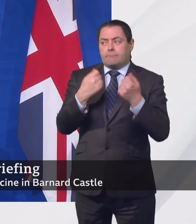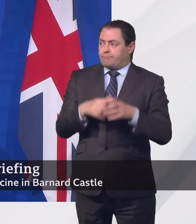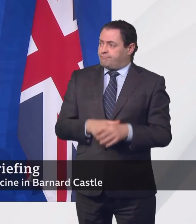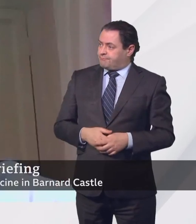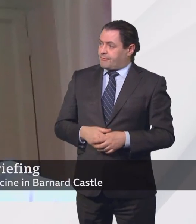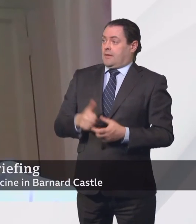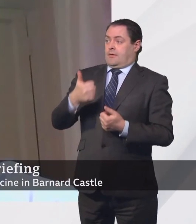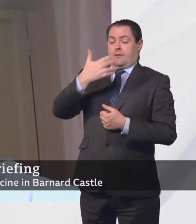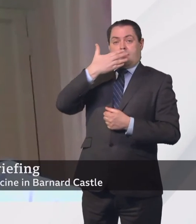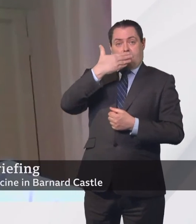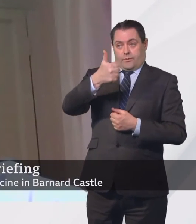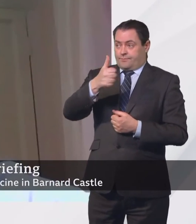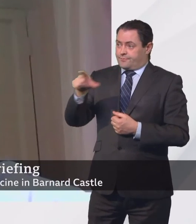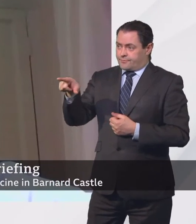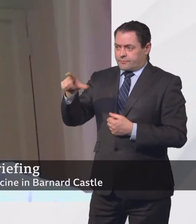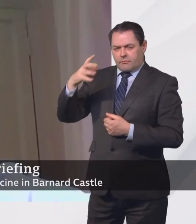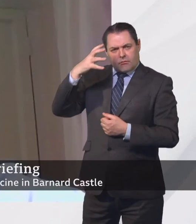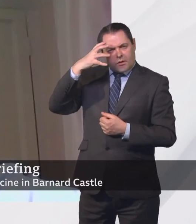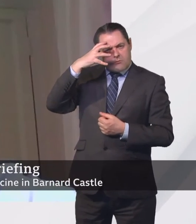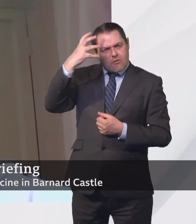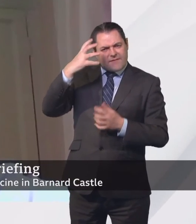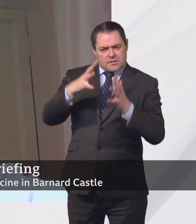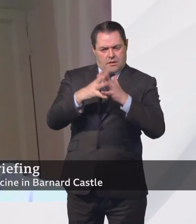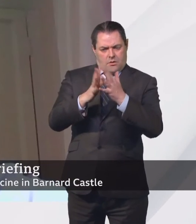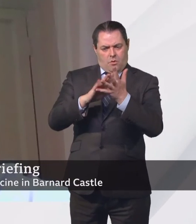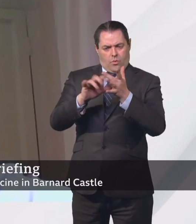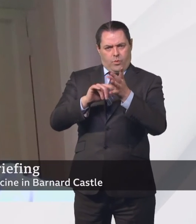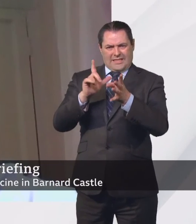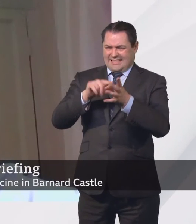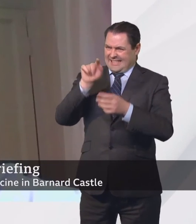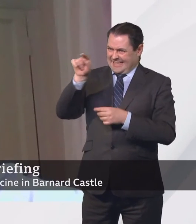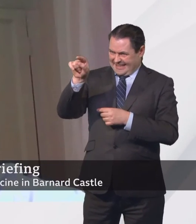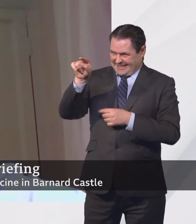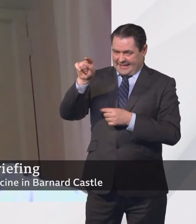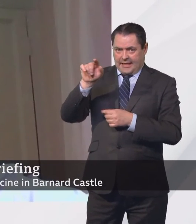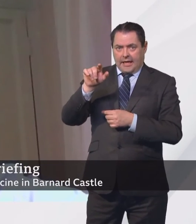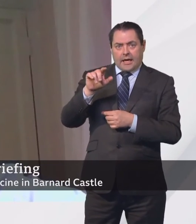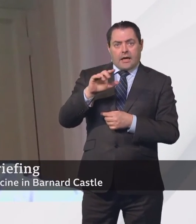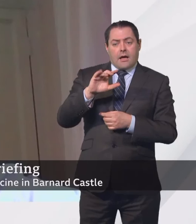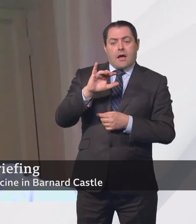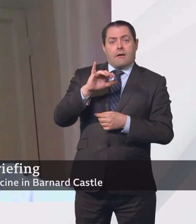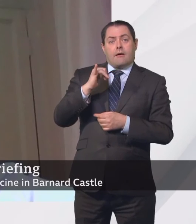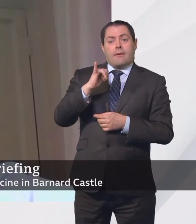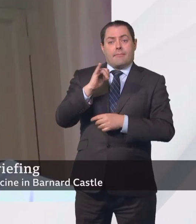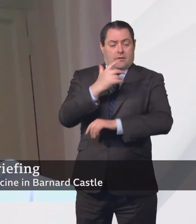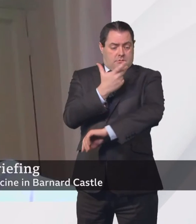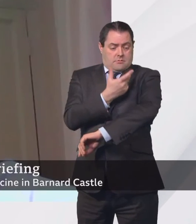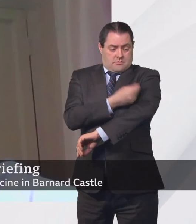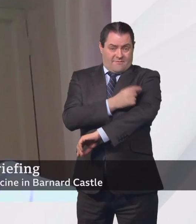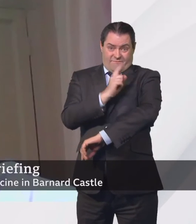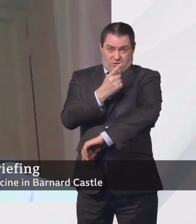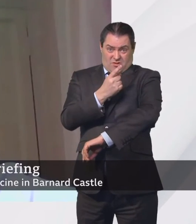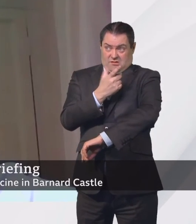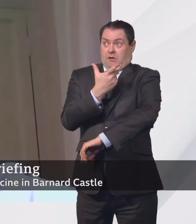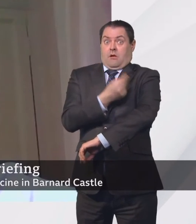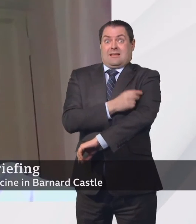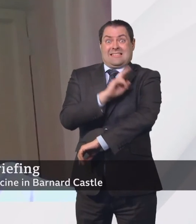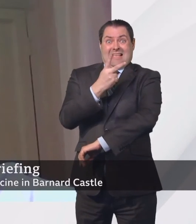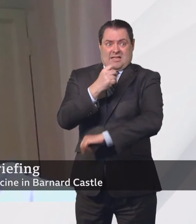Thank you. Professor Whitty, if someone's had both vaccine shots, as many people now have,